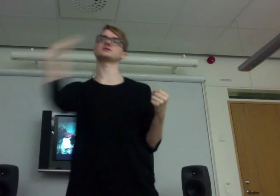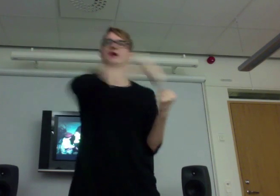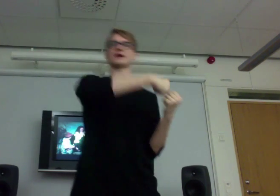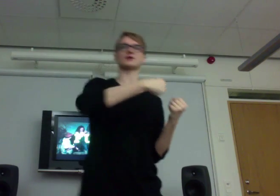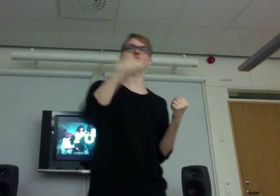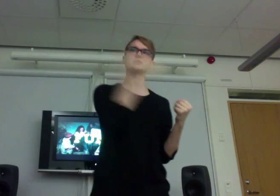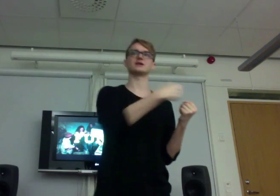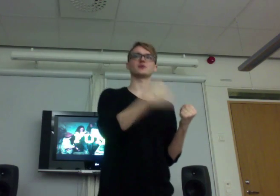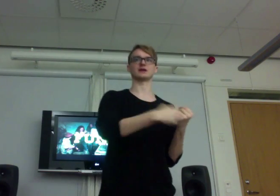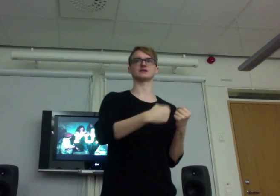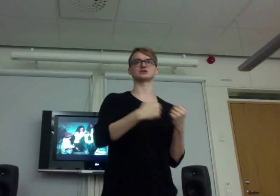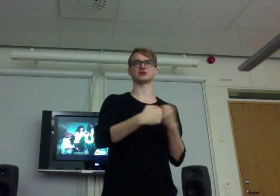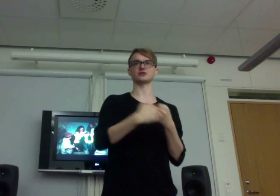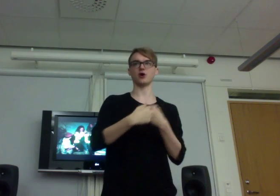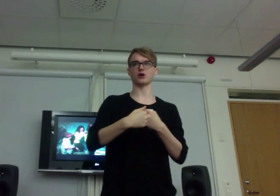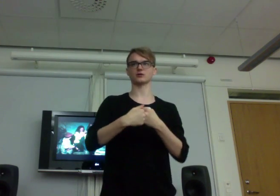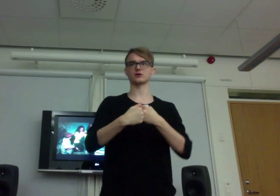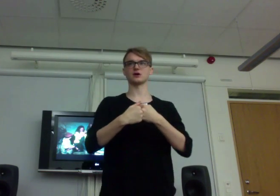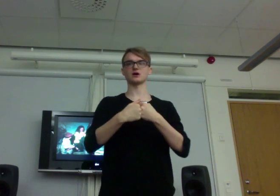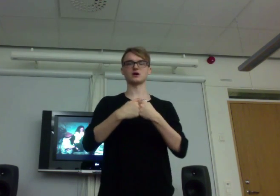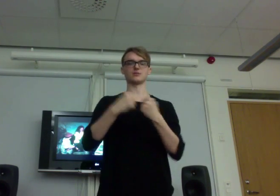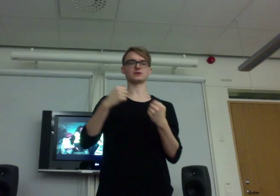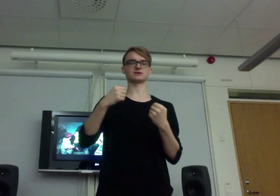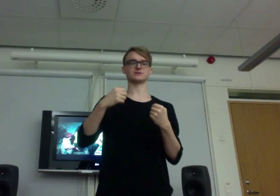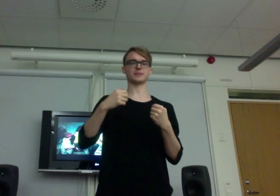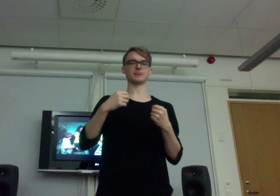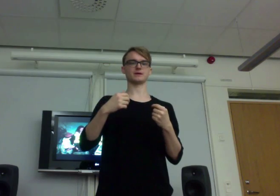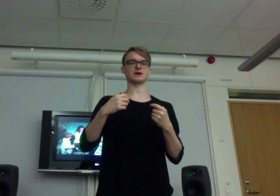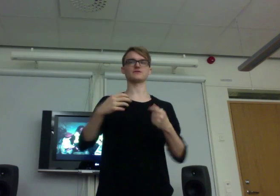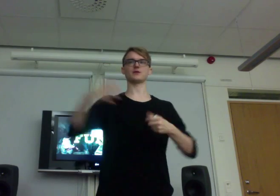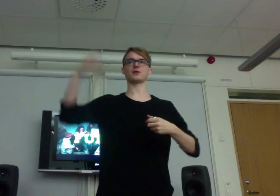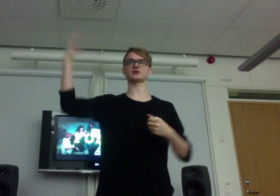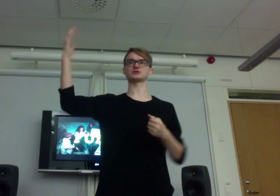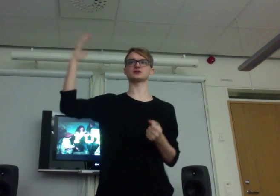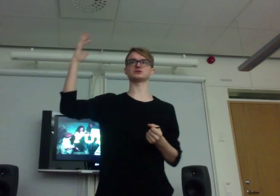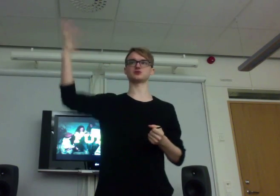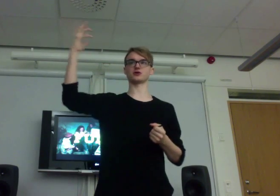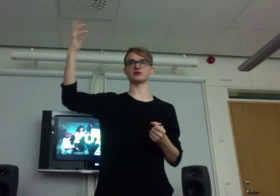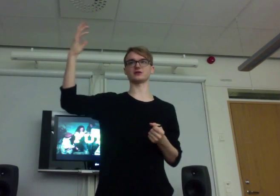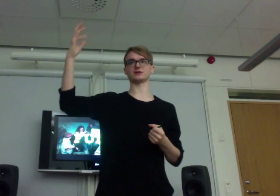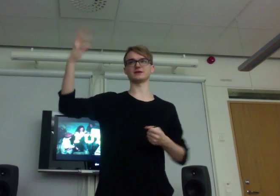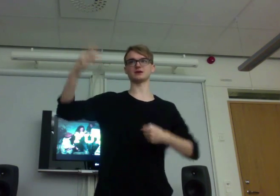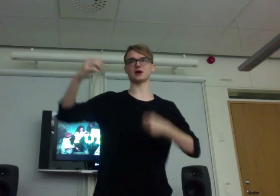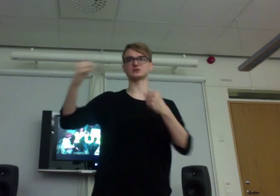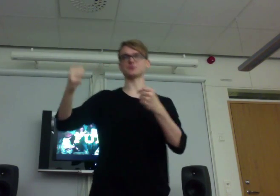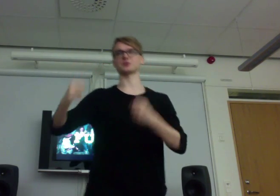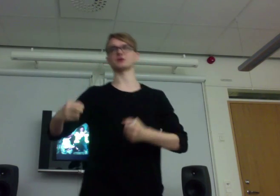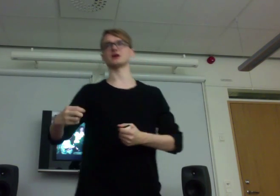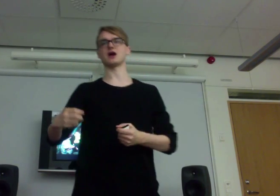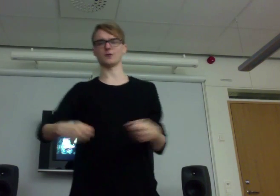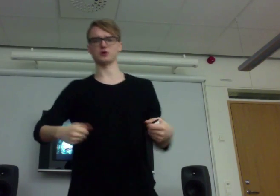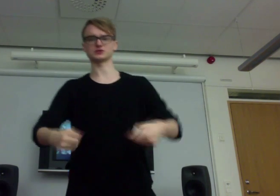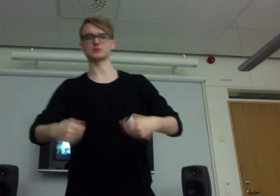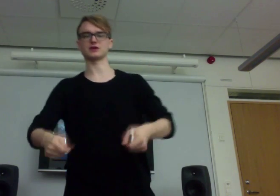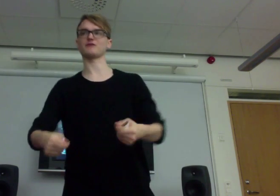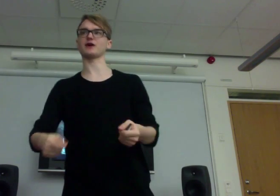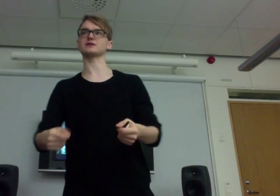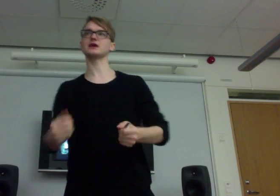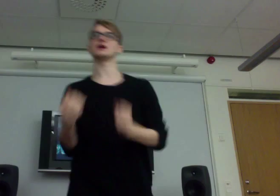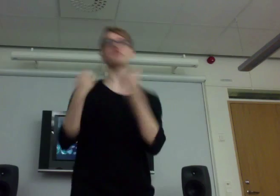like, really, really hit each other hard. But if a person stronger than me comes up to me and wants to pick a fight, if I